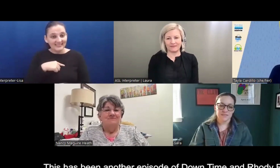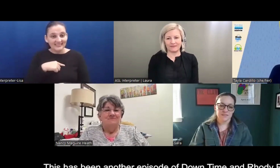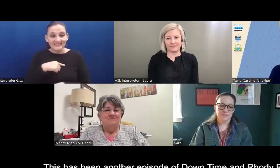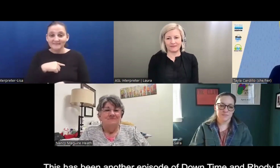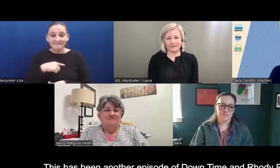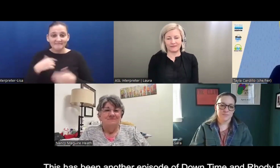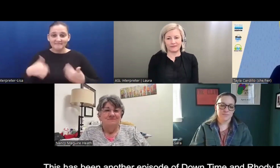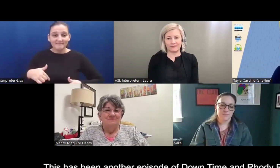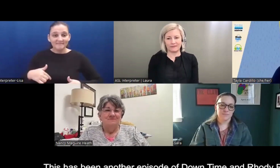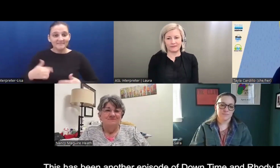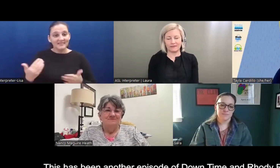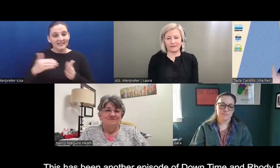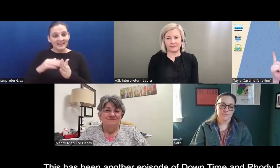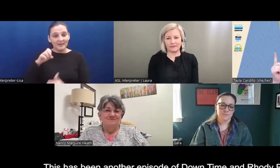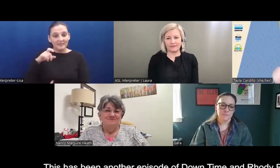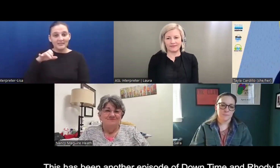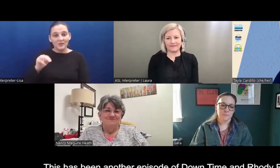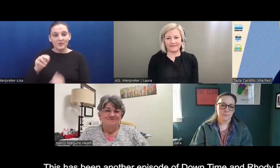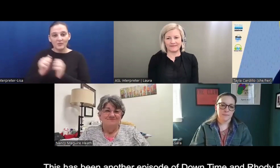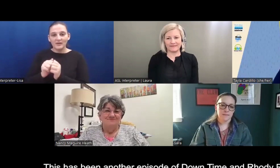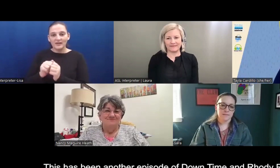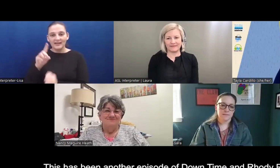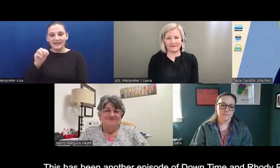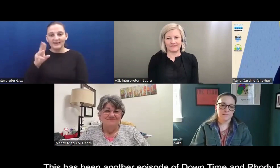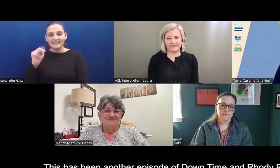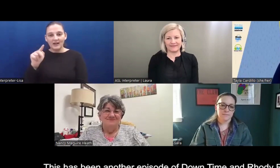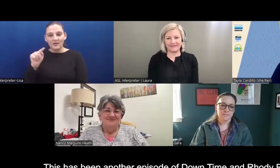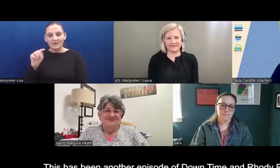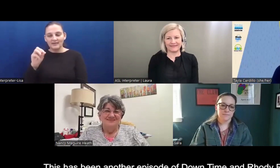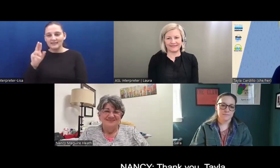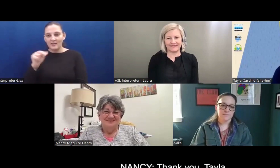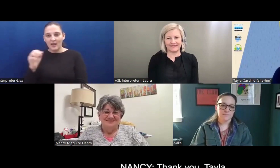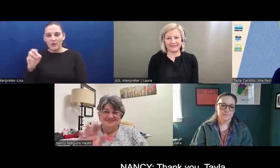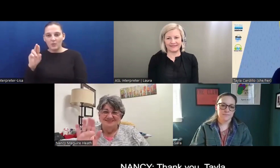another episode of Downtime and Rhodey Radio.